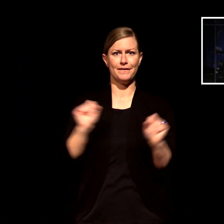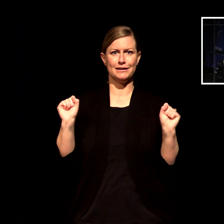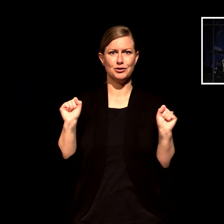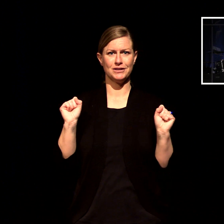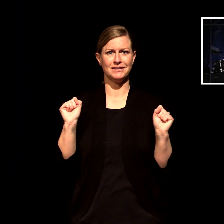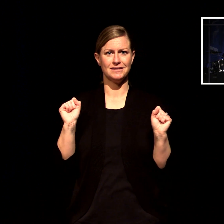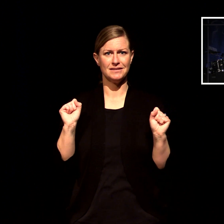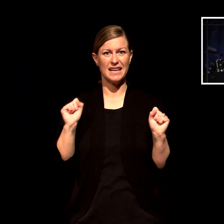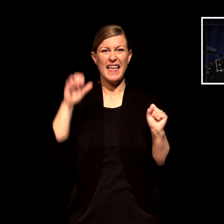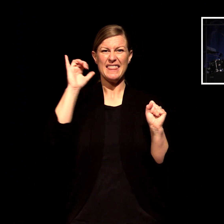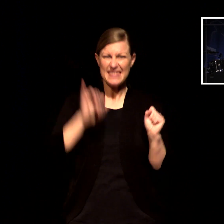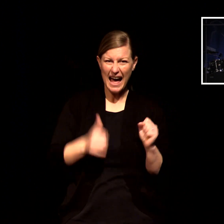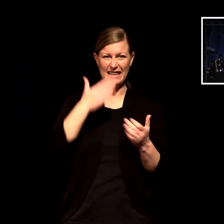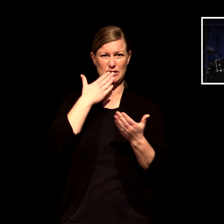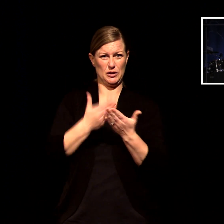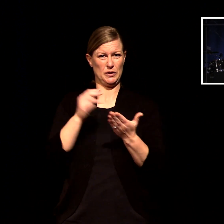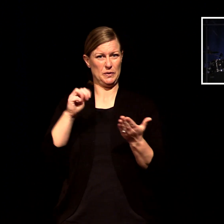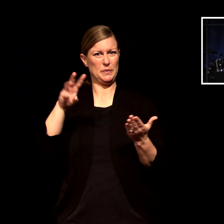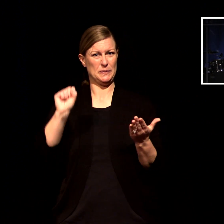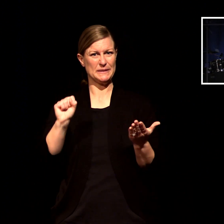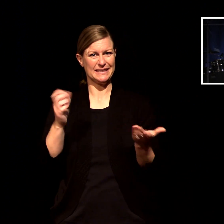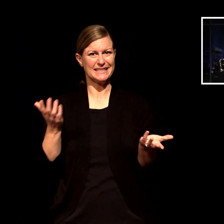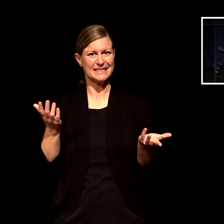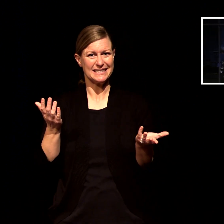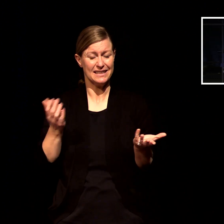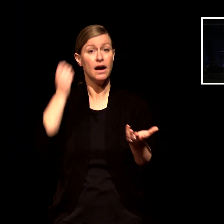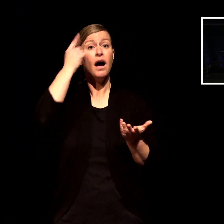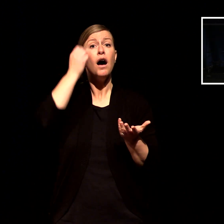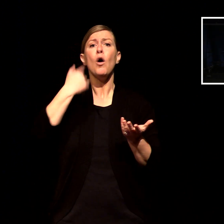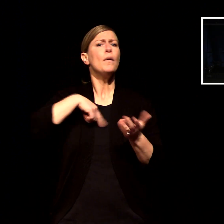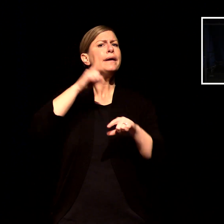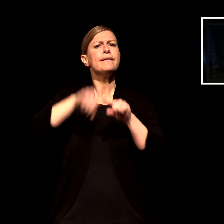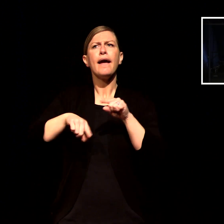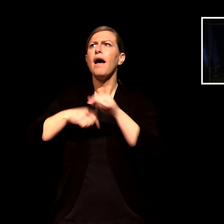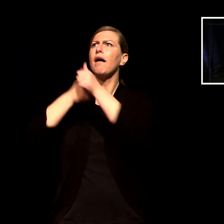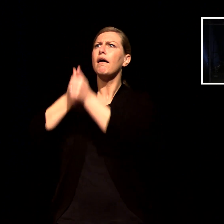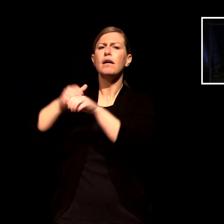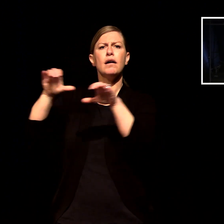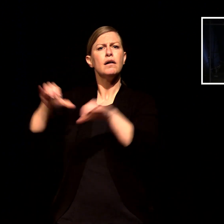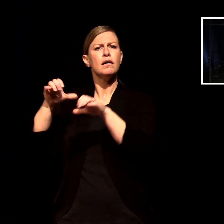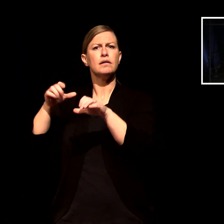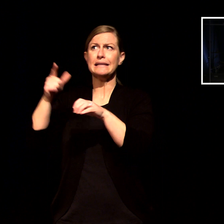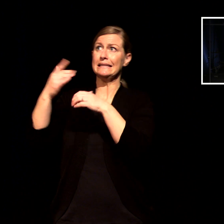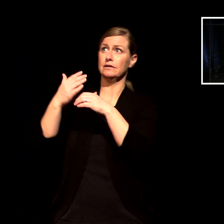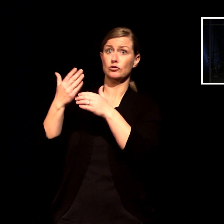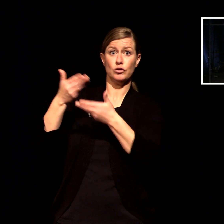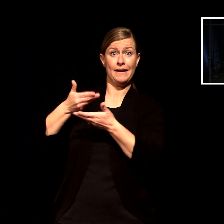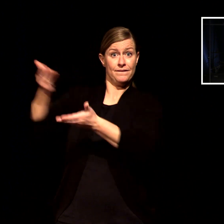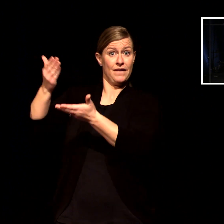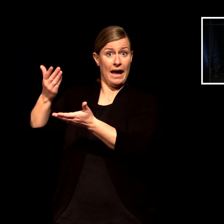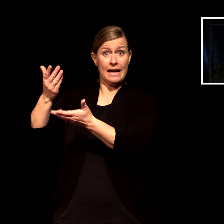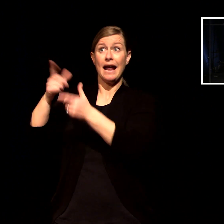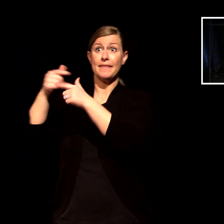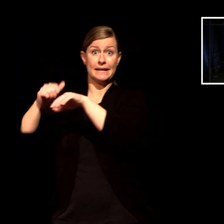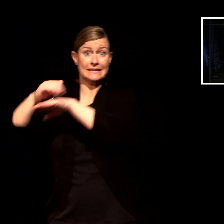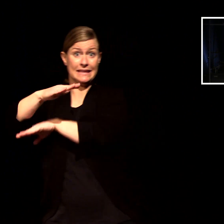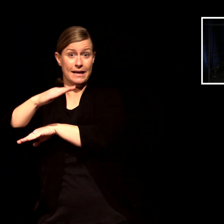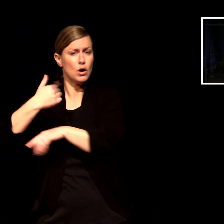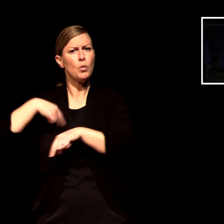we will never go on mission until we've been transformed by this message but once we've